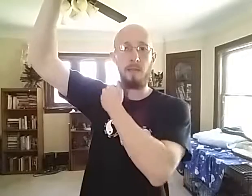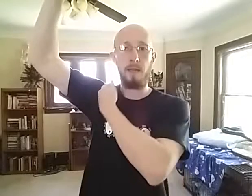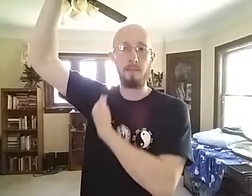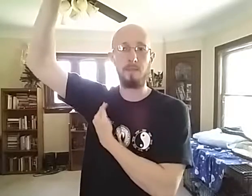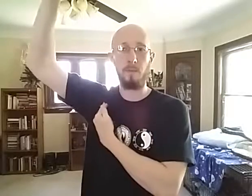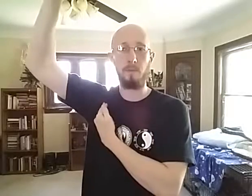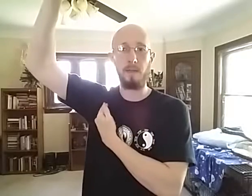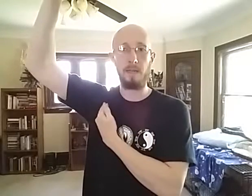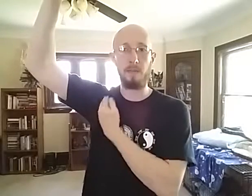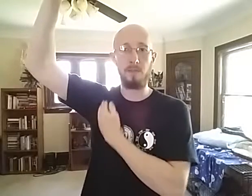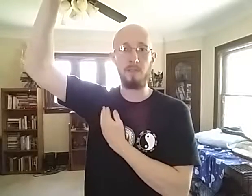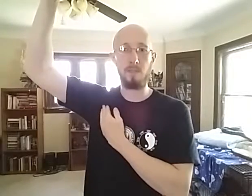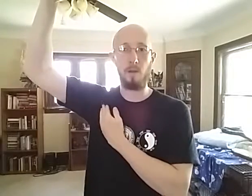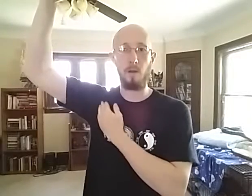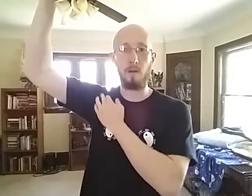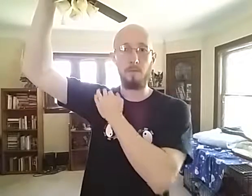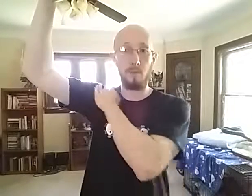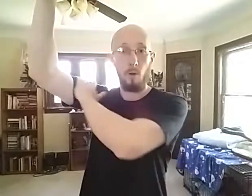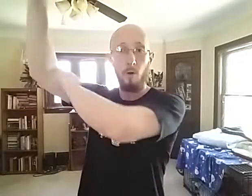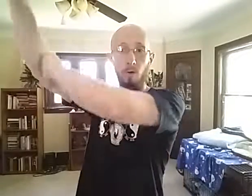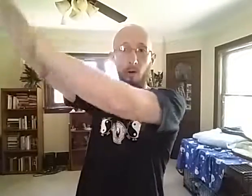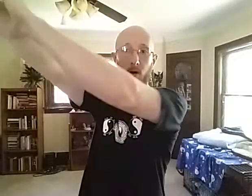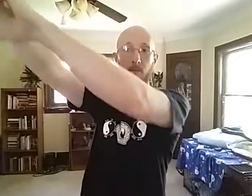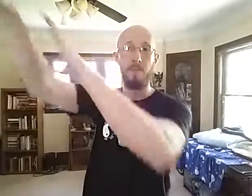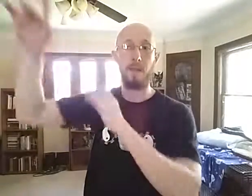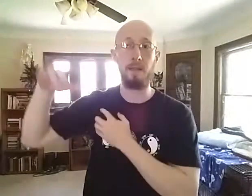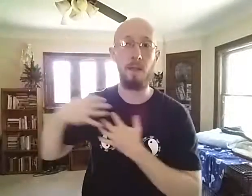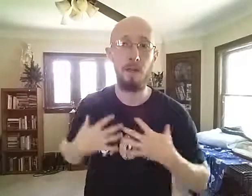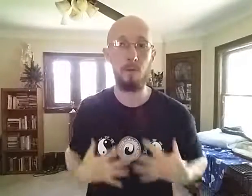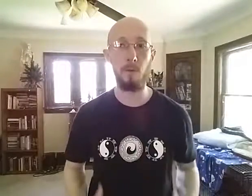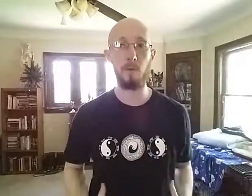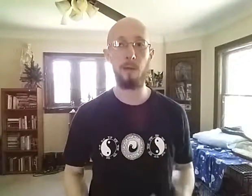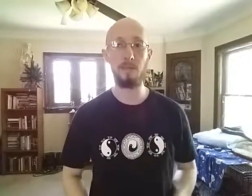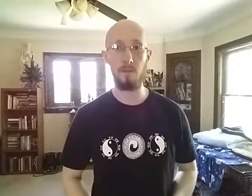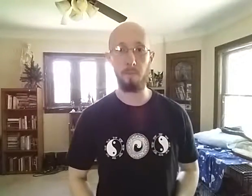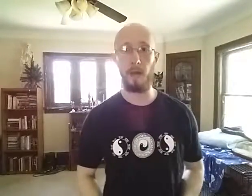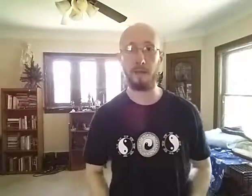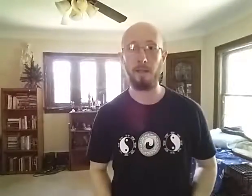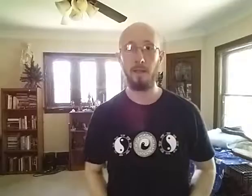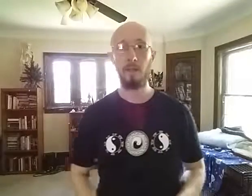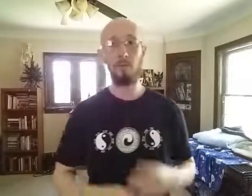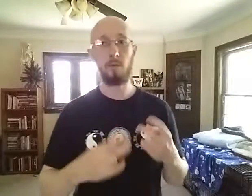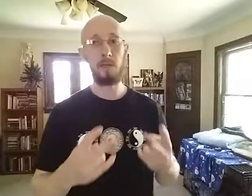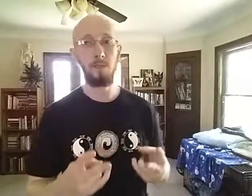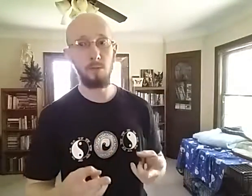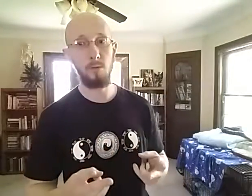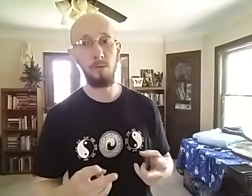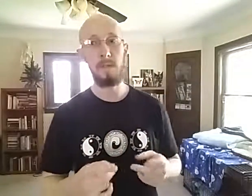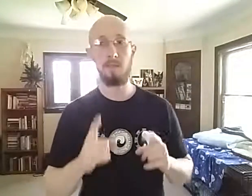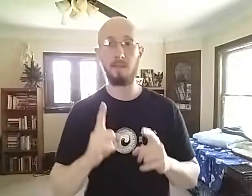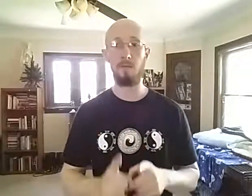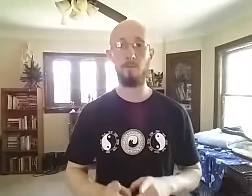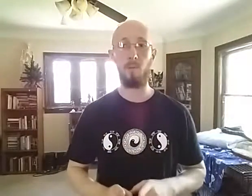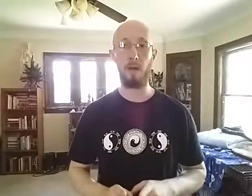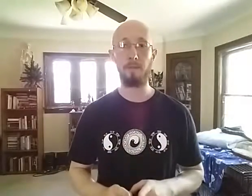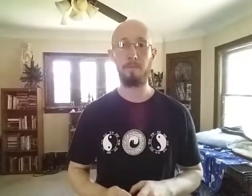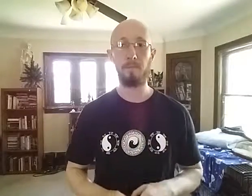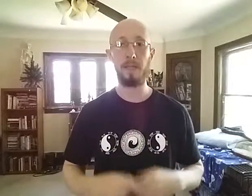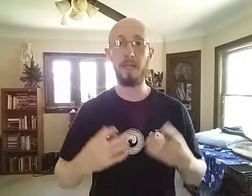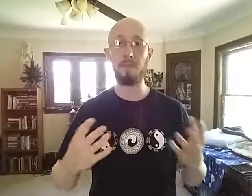and separating out this arm, this whole arm, then, from the rest of the body. You've created two instead of one. Again,